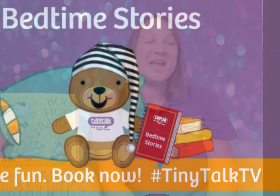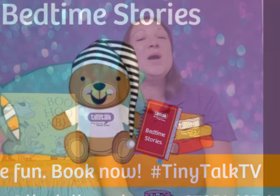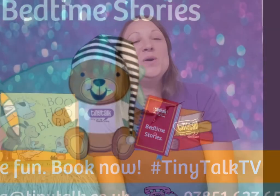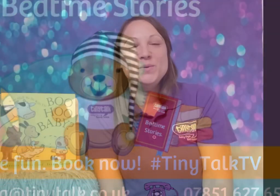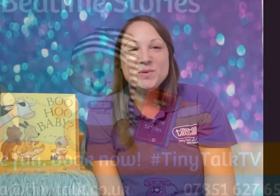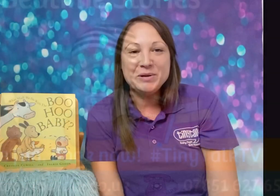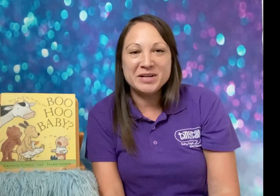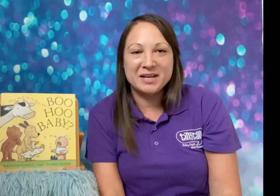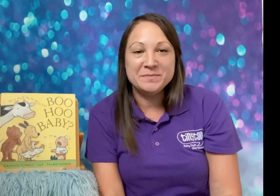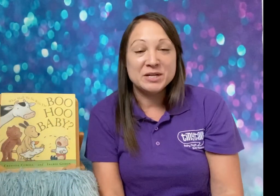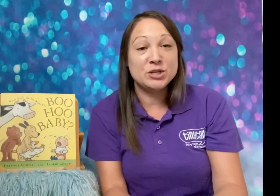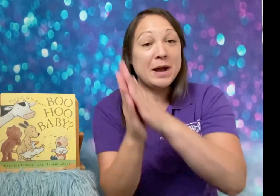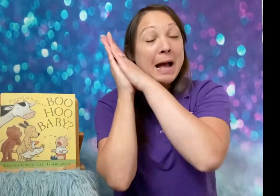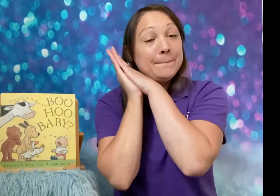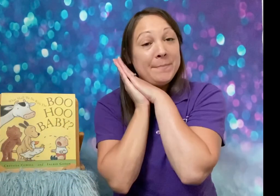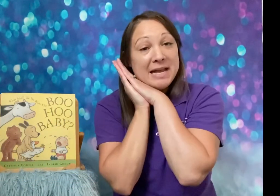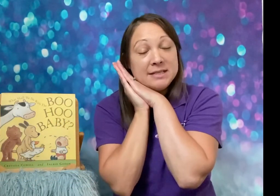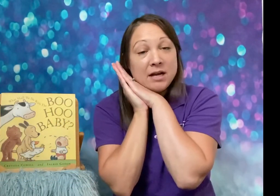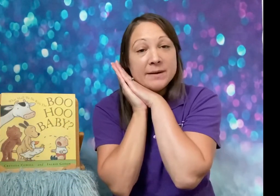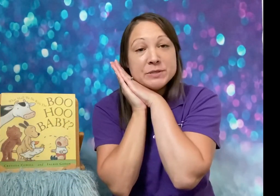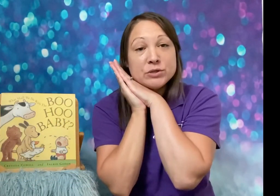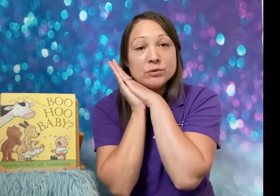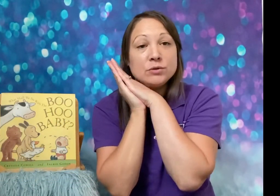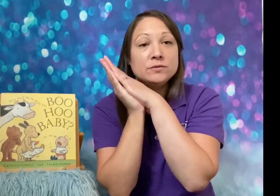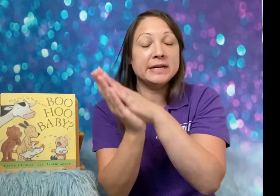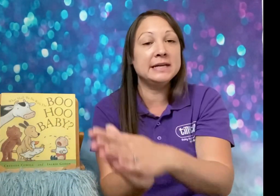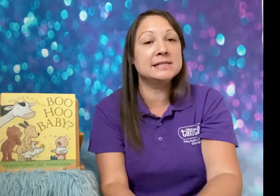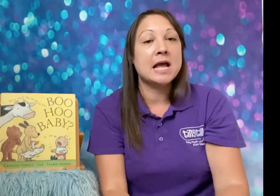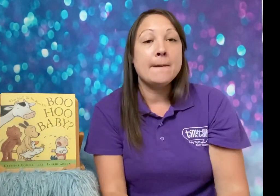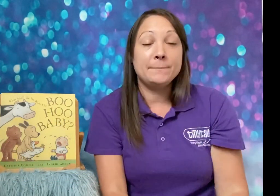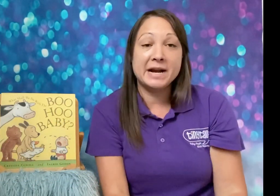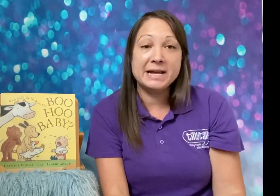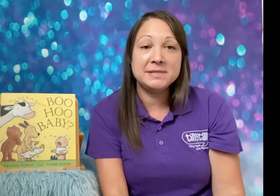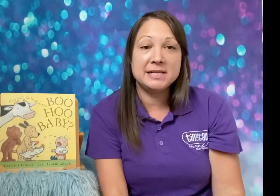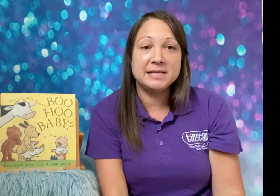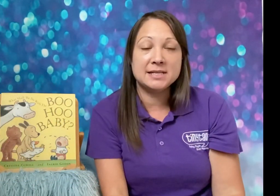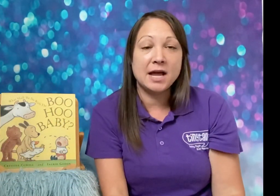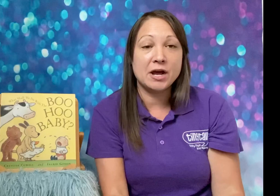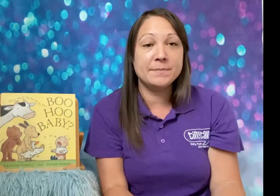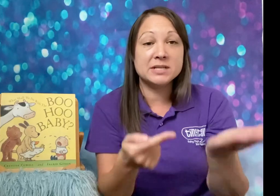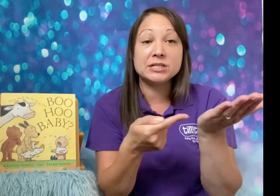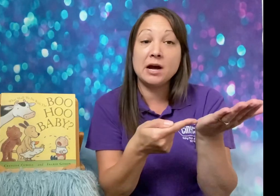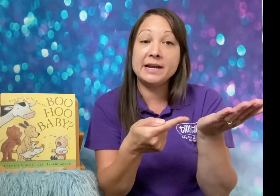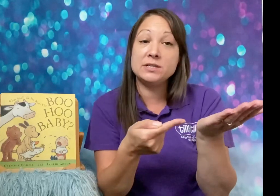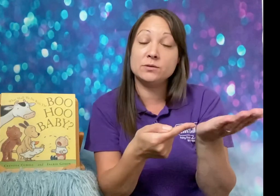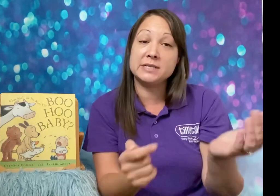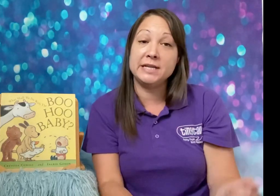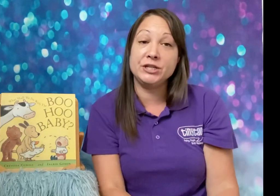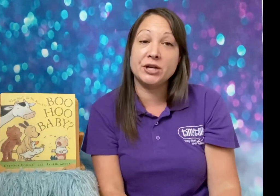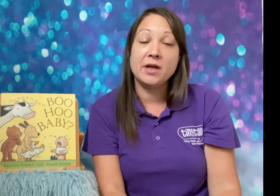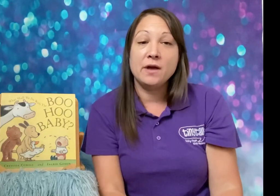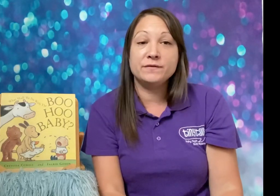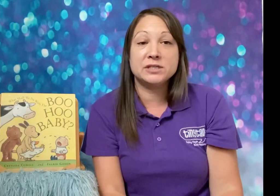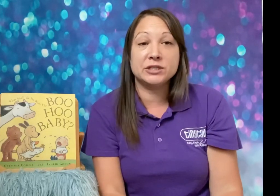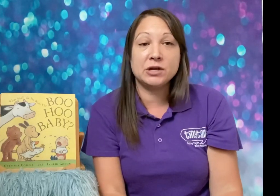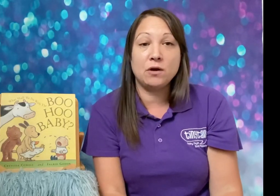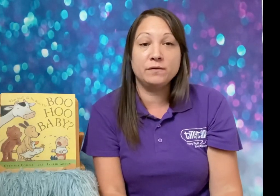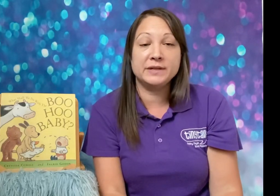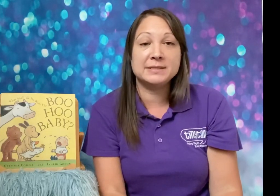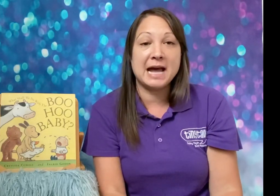Welcome to our bedtime stories. My name's Lisa and I'm the tiny talk teacher for Sutton Coalfield and